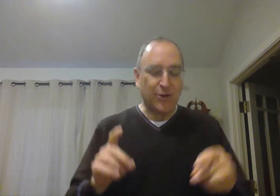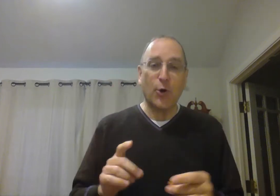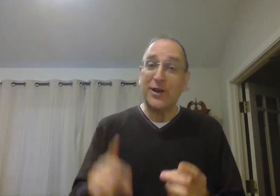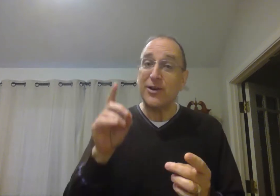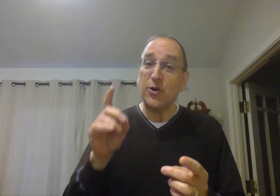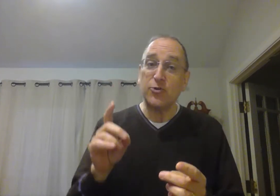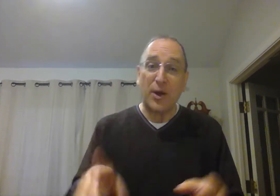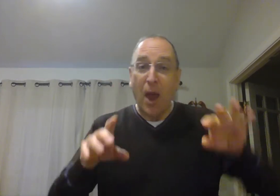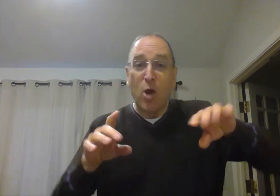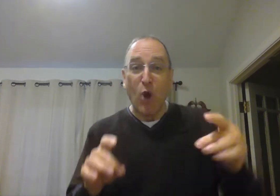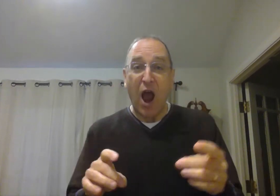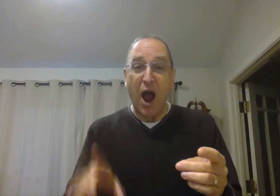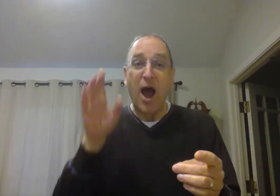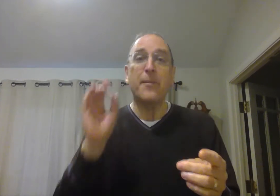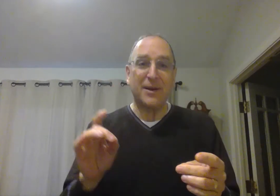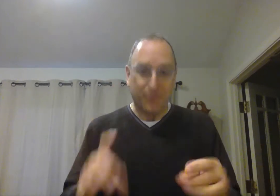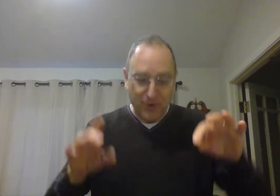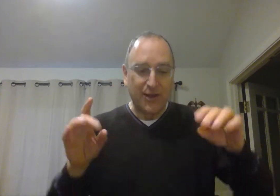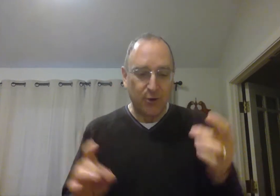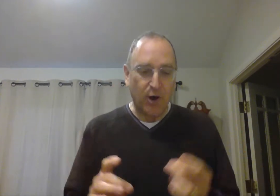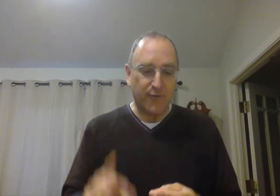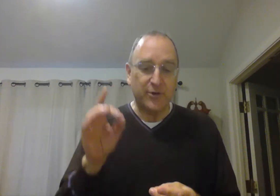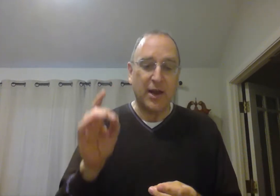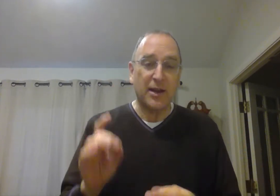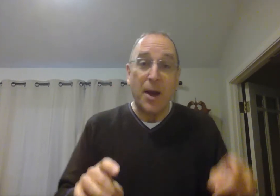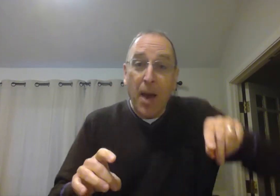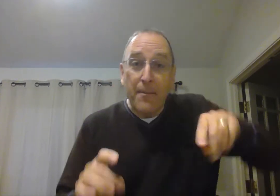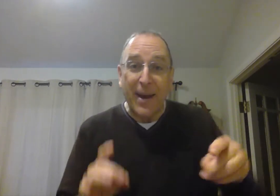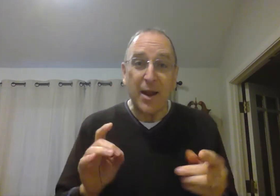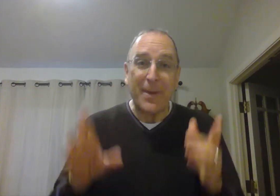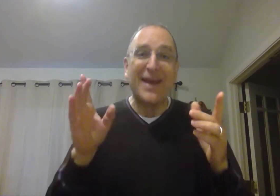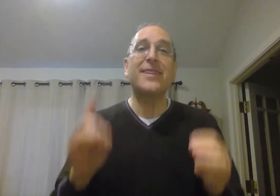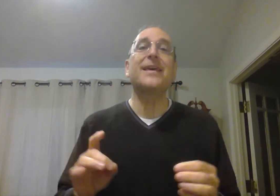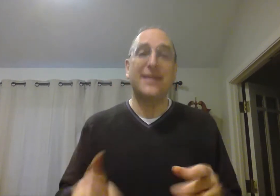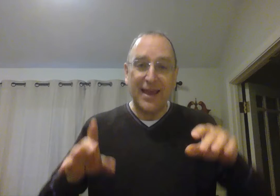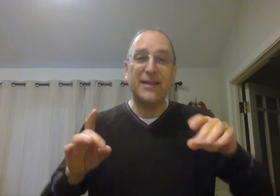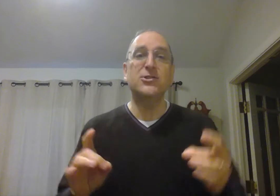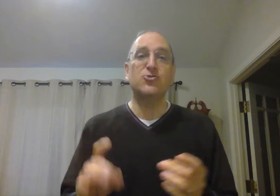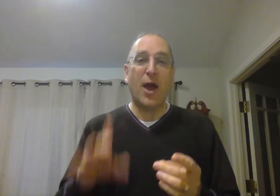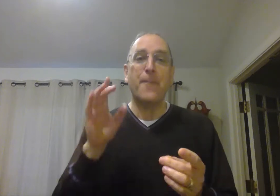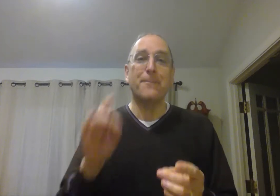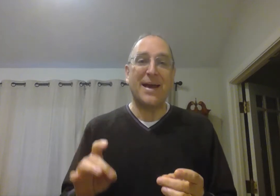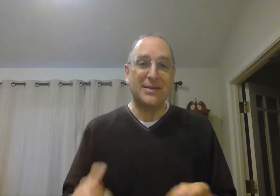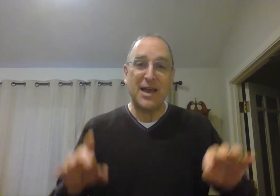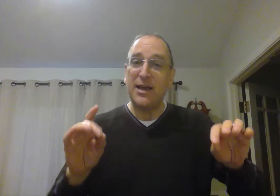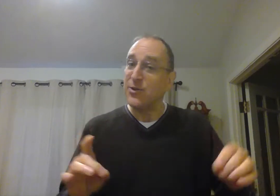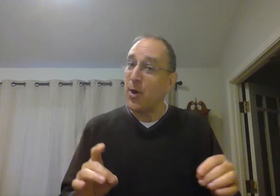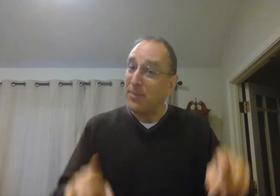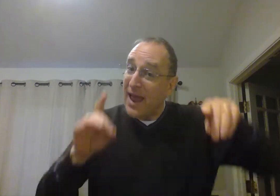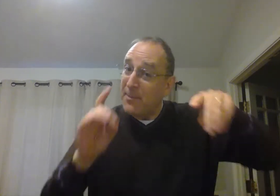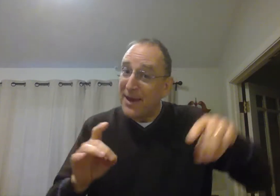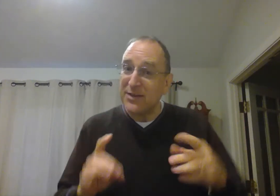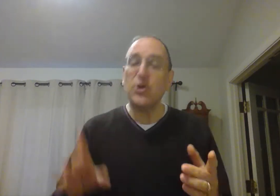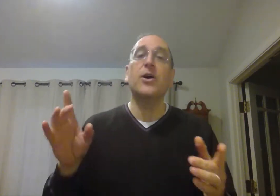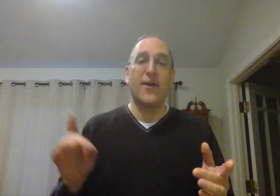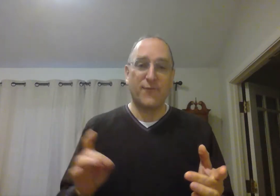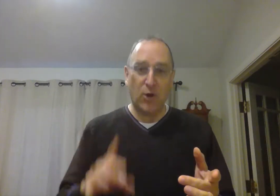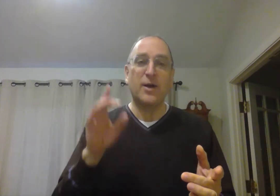your little drum up and bring your fruit and come. My favorite instruments you play Make a joyful